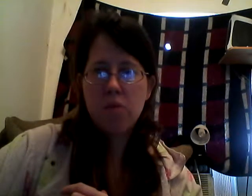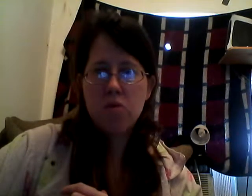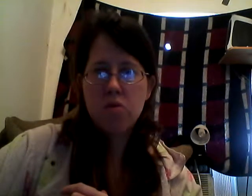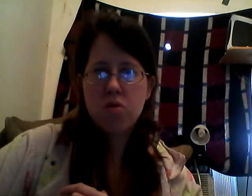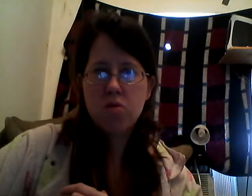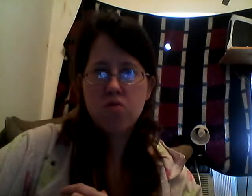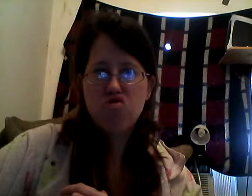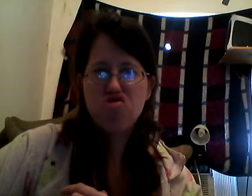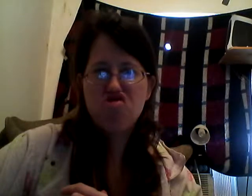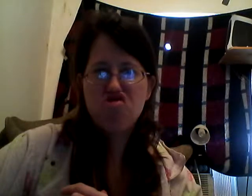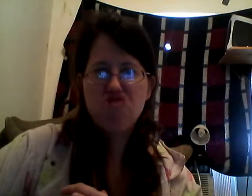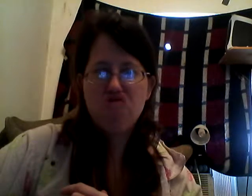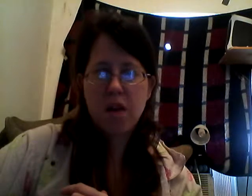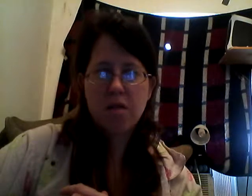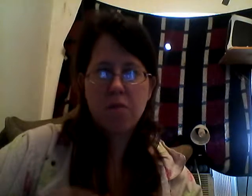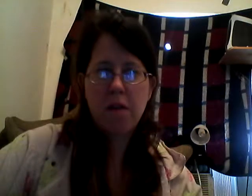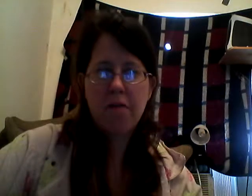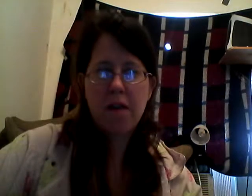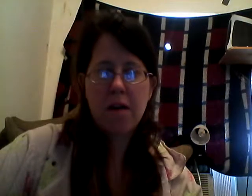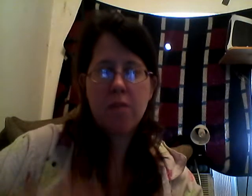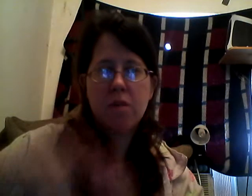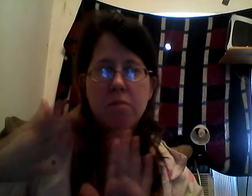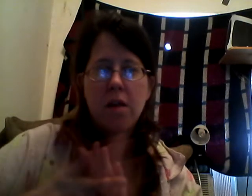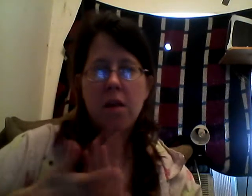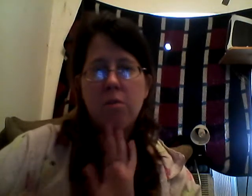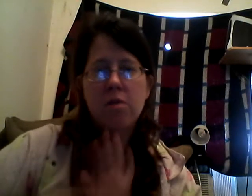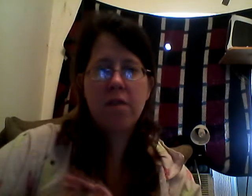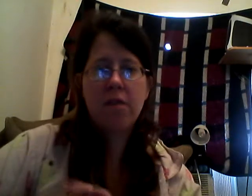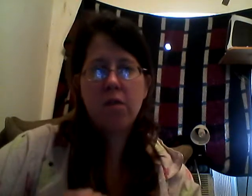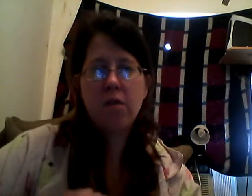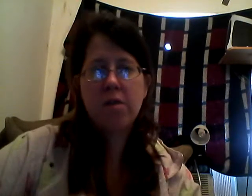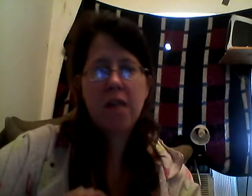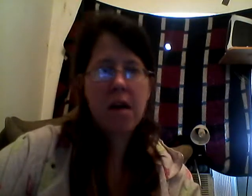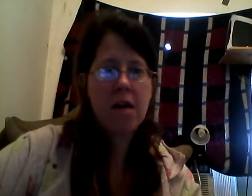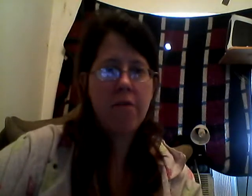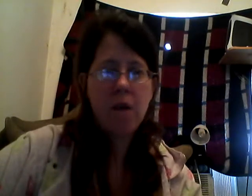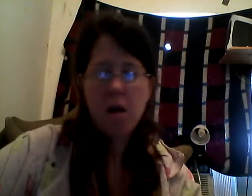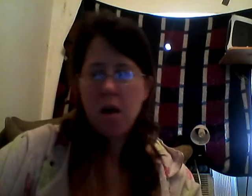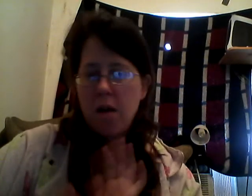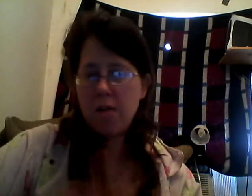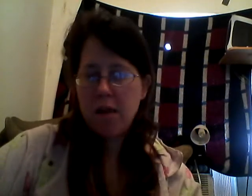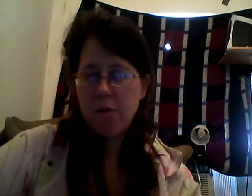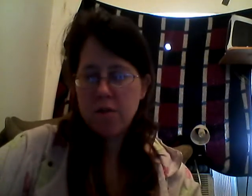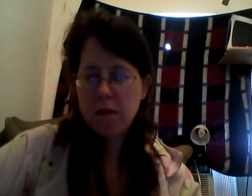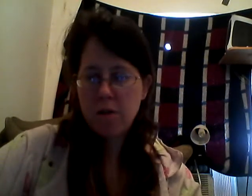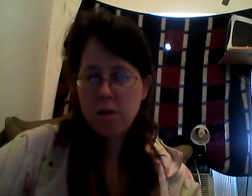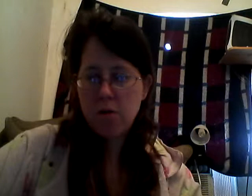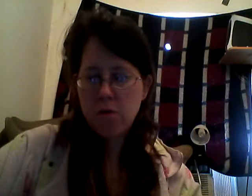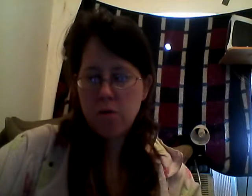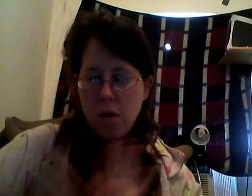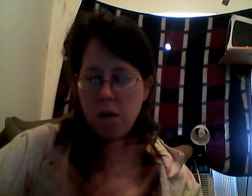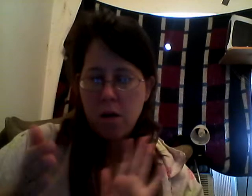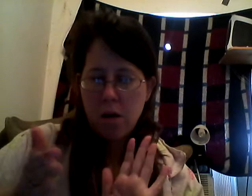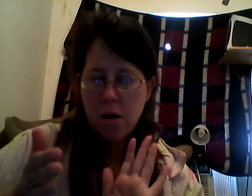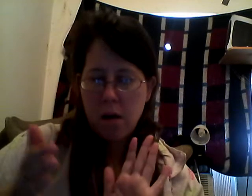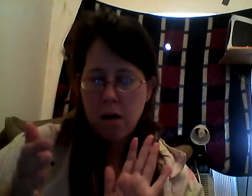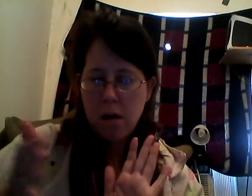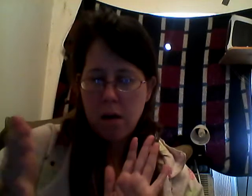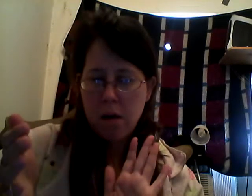6th, when I find out how much money I'm definitely going to have. Then I will tell you, and